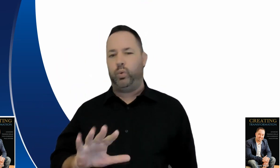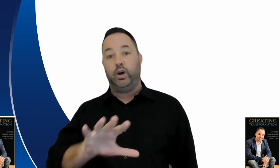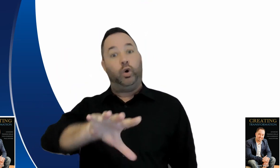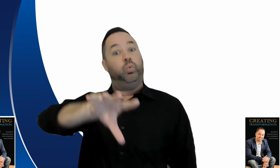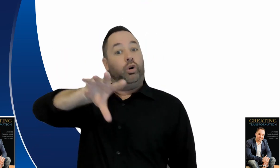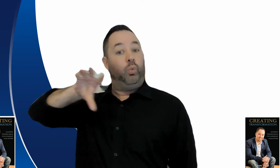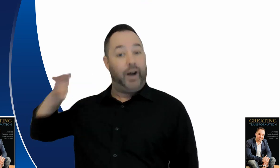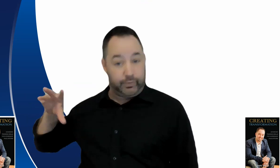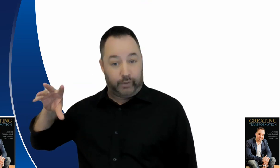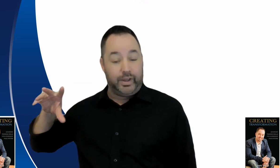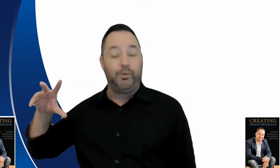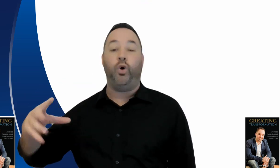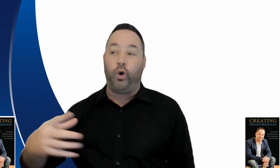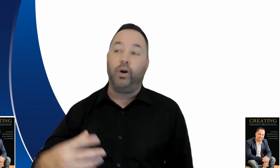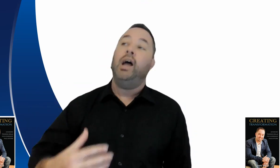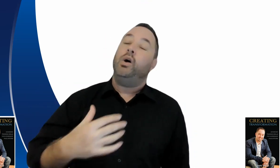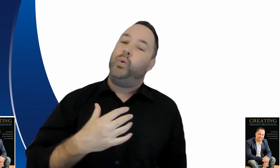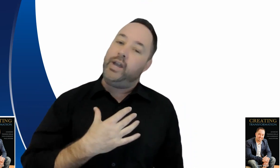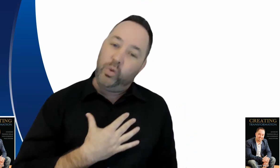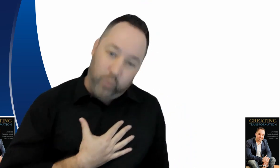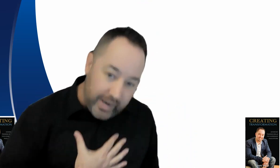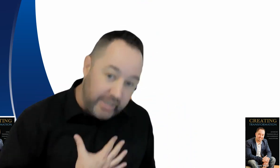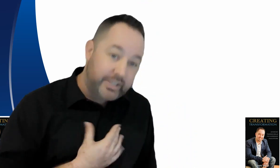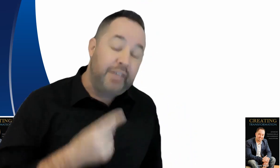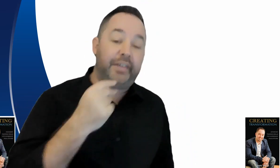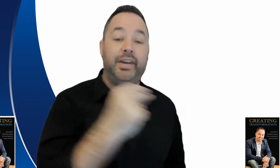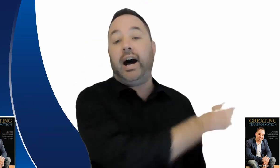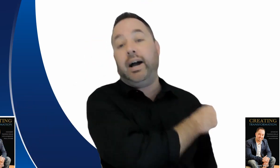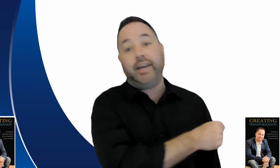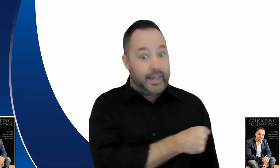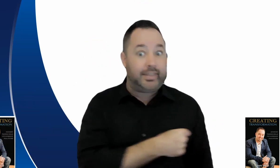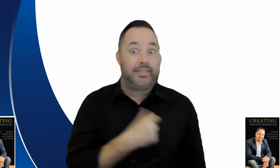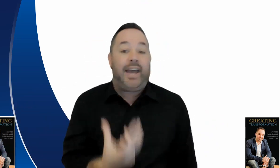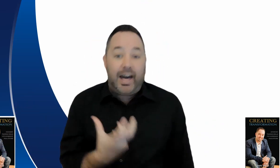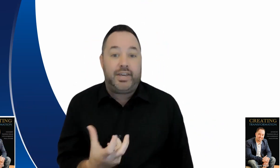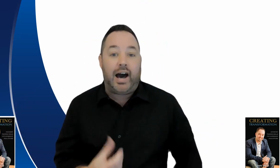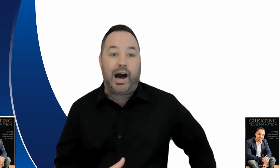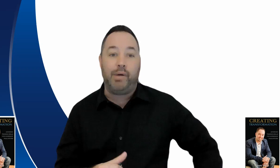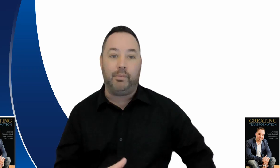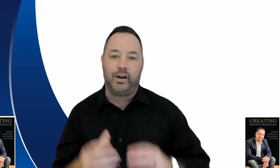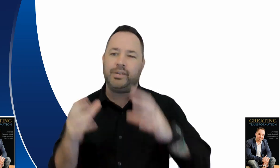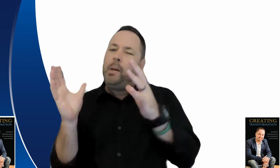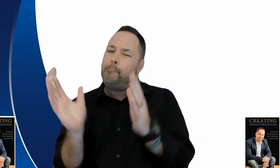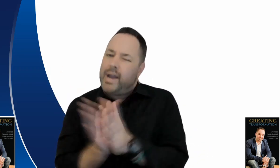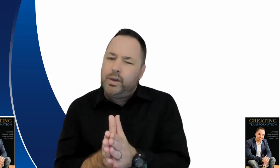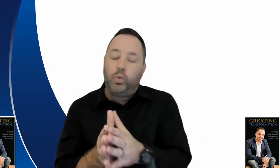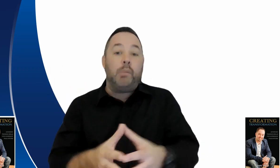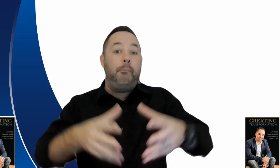we all walk away from them or we wish that they had that they had the aha moment of maybe you want to